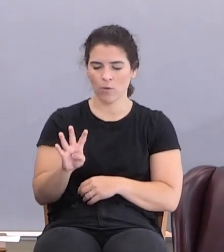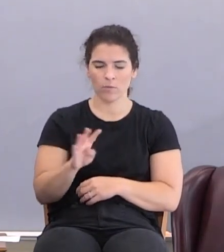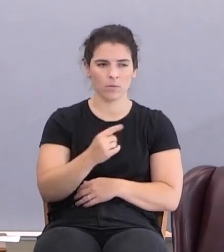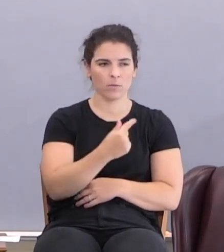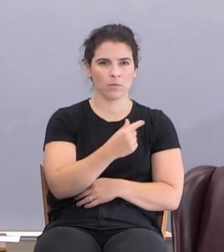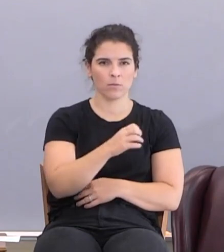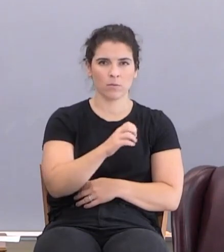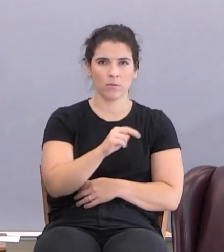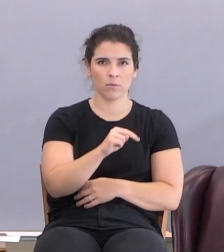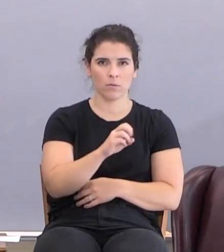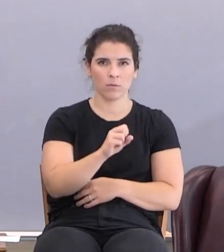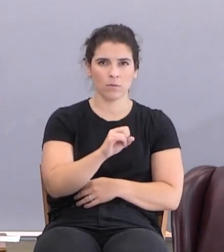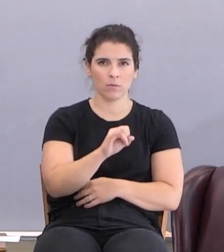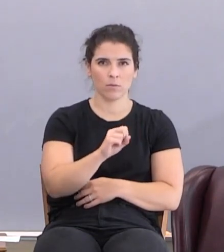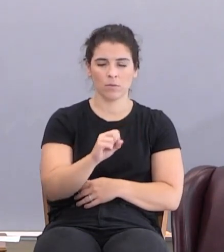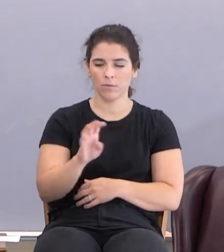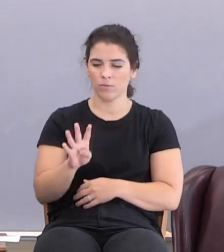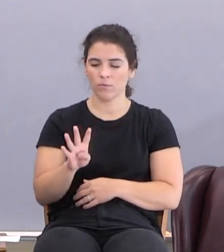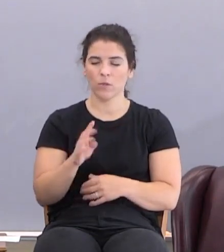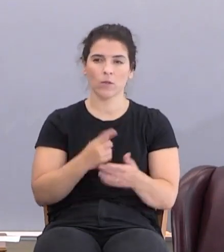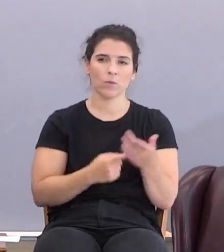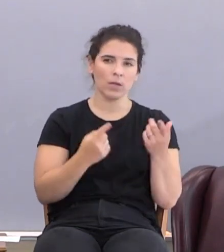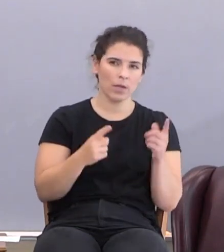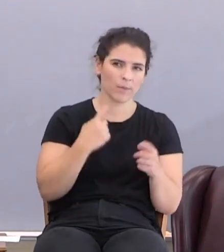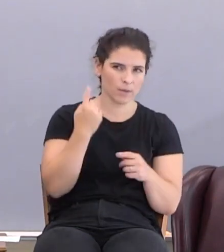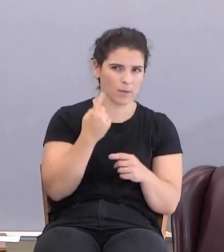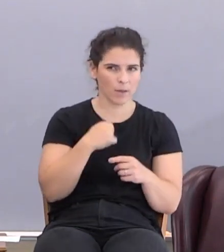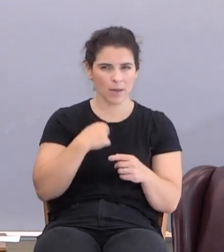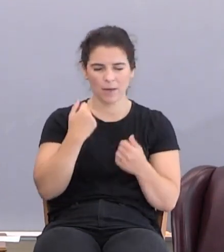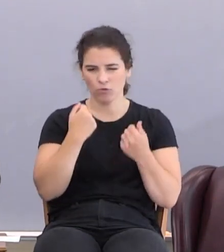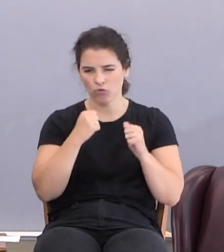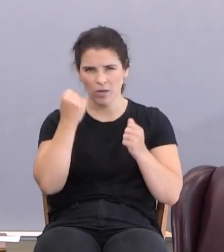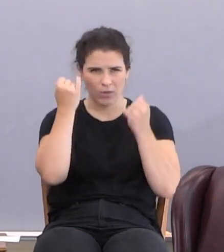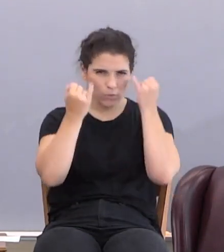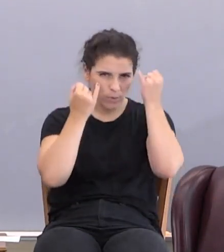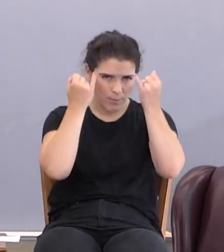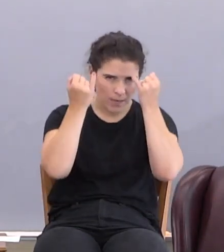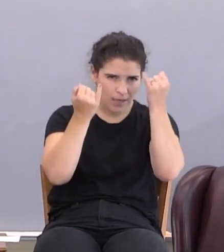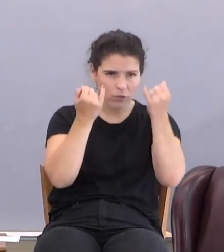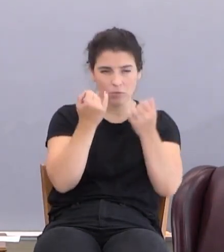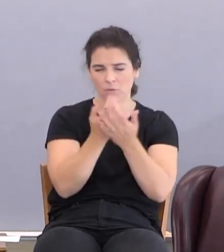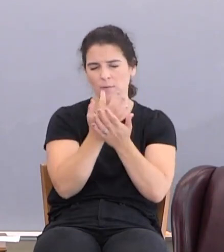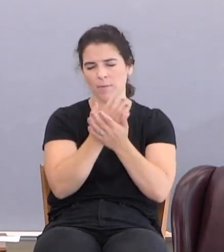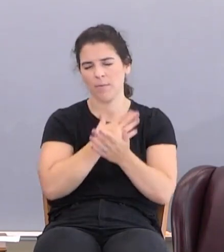And what happens is something, and I try to imagine in my mind sometimes,